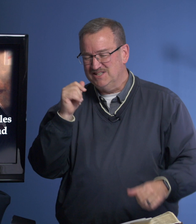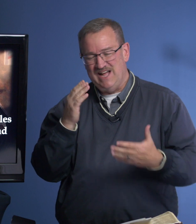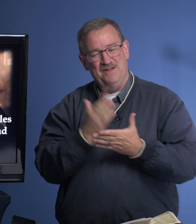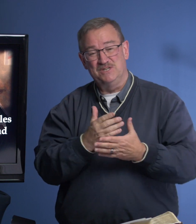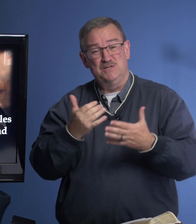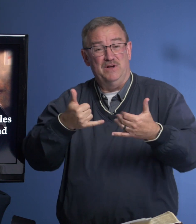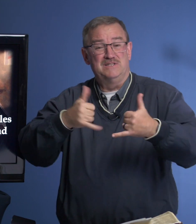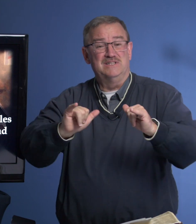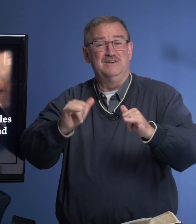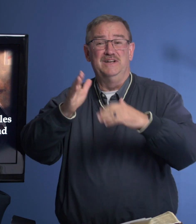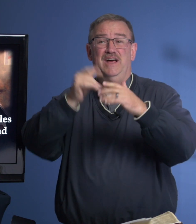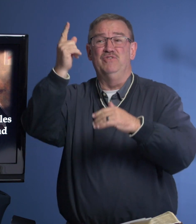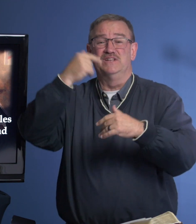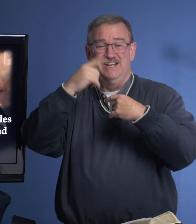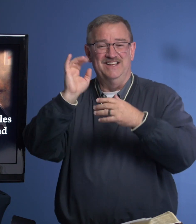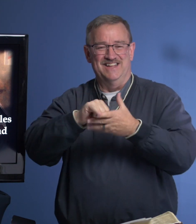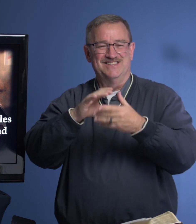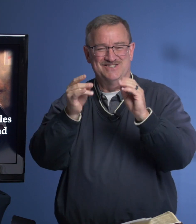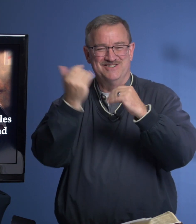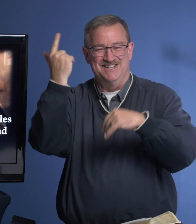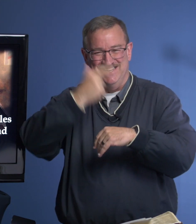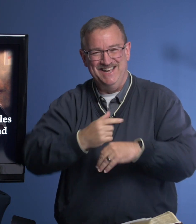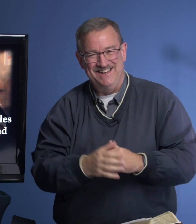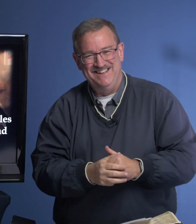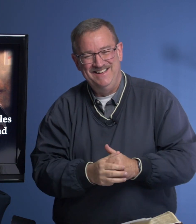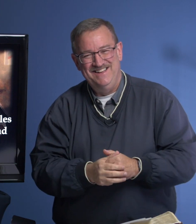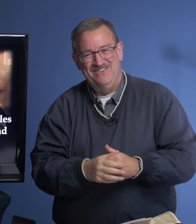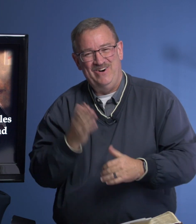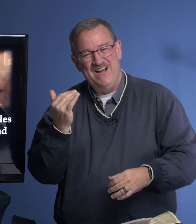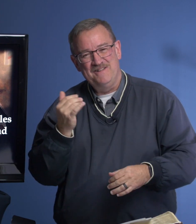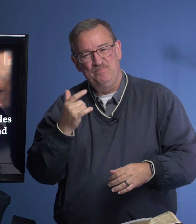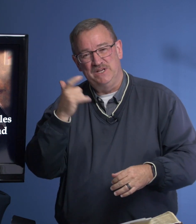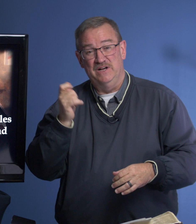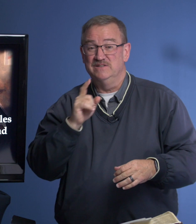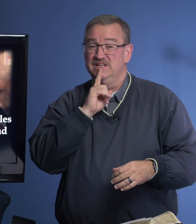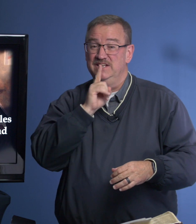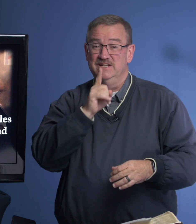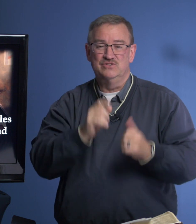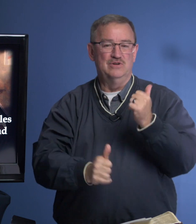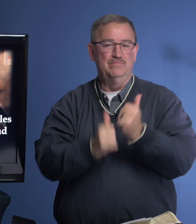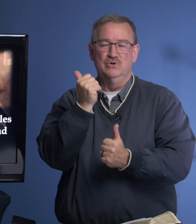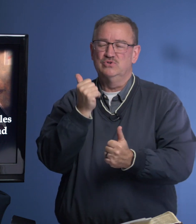stopped. She's probably still in heaven telling that story today. Why? Because it is the most